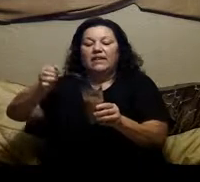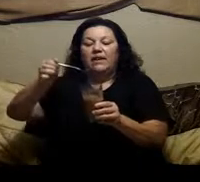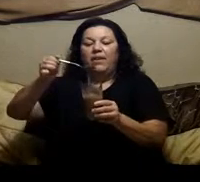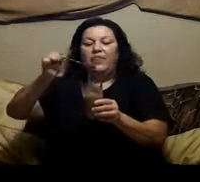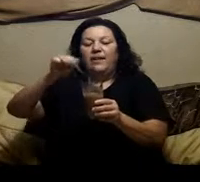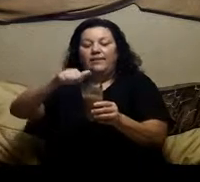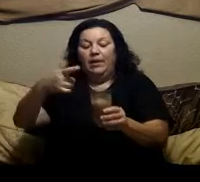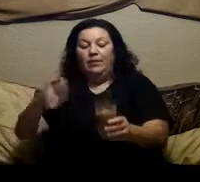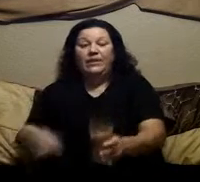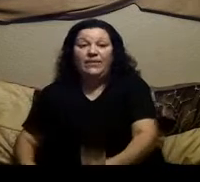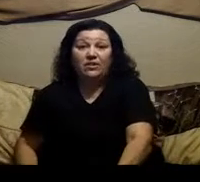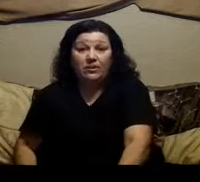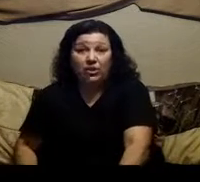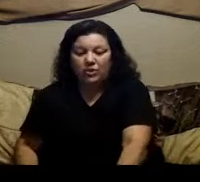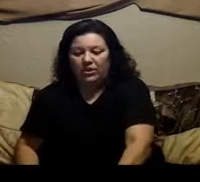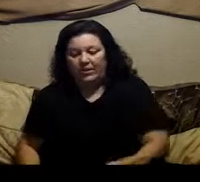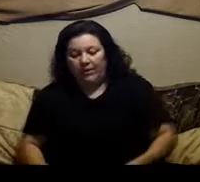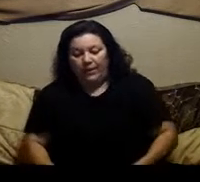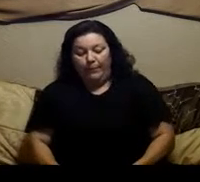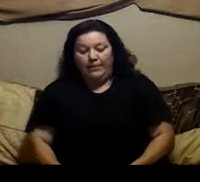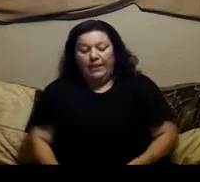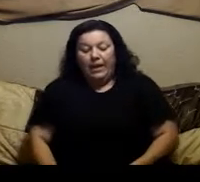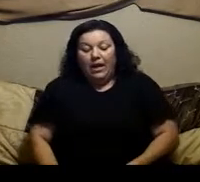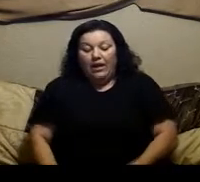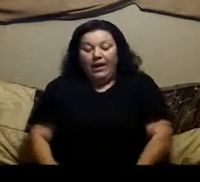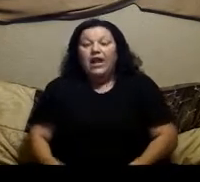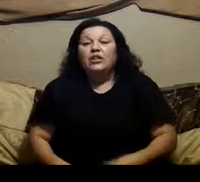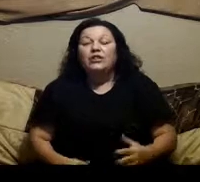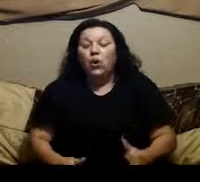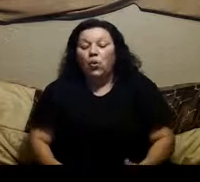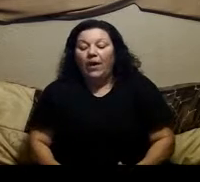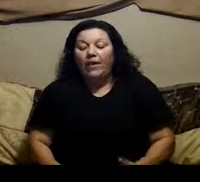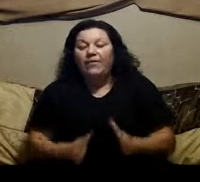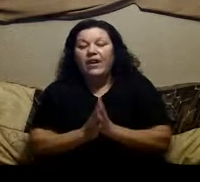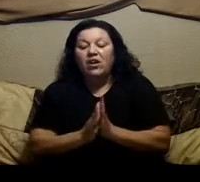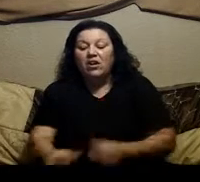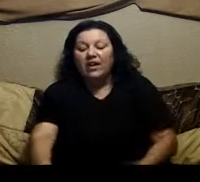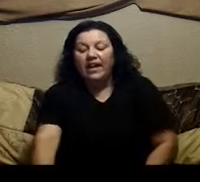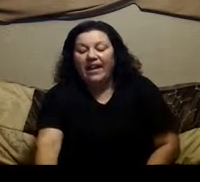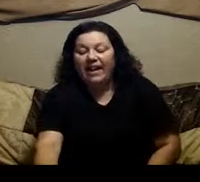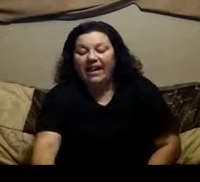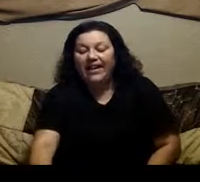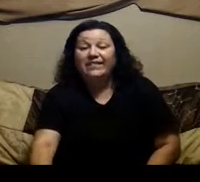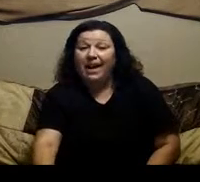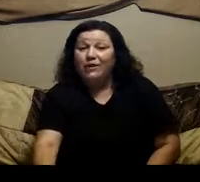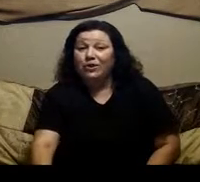Uh thick and i'm going to leave it there because i'm going to show it to you later What happens? Okay, so there is a catch